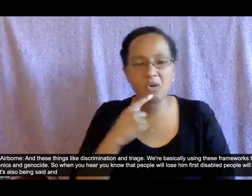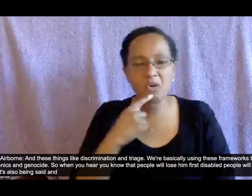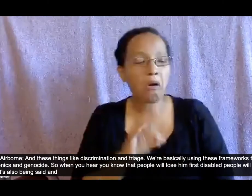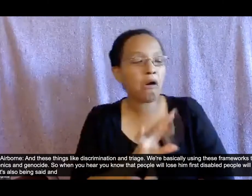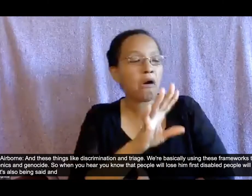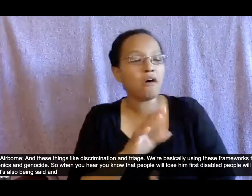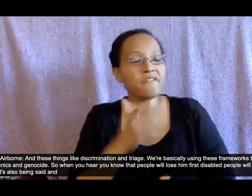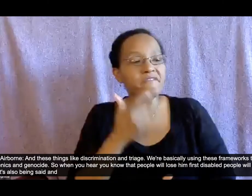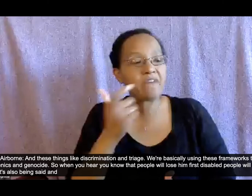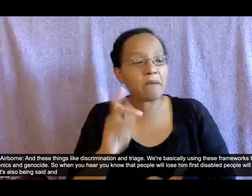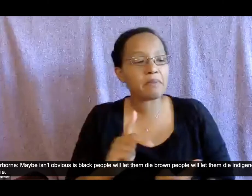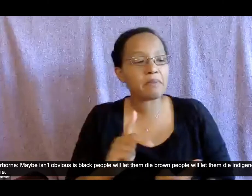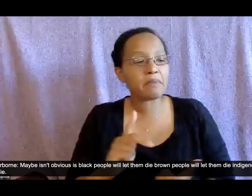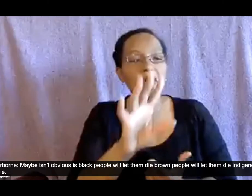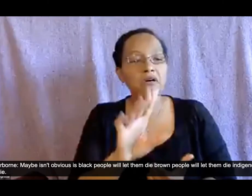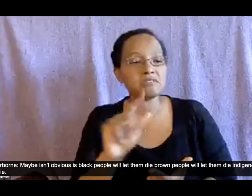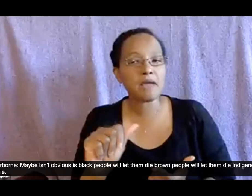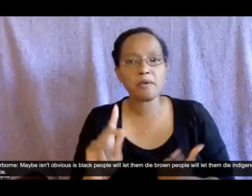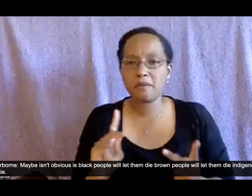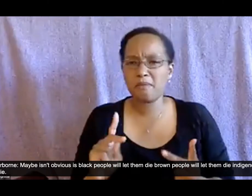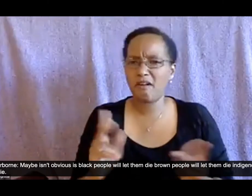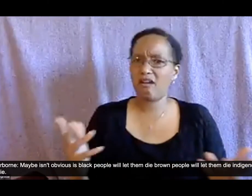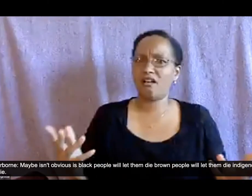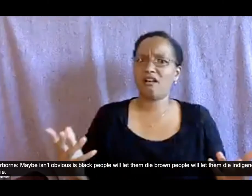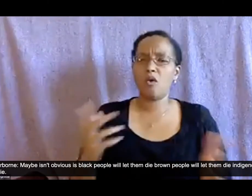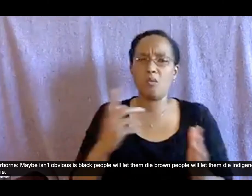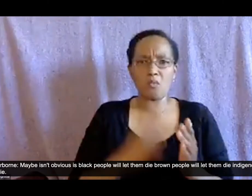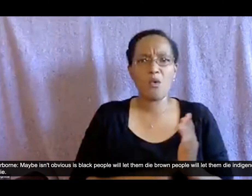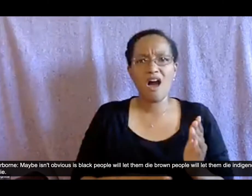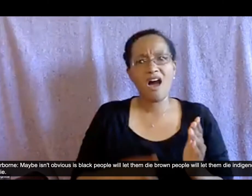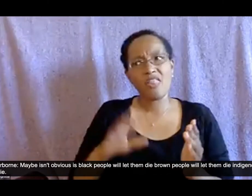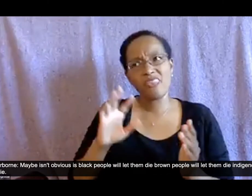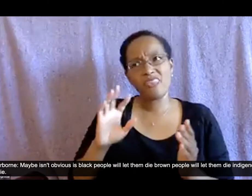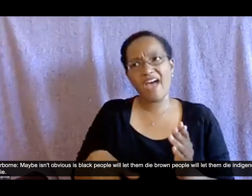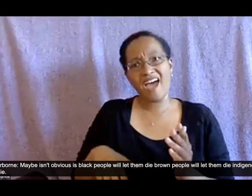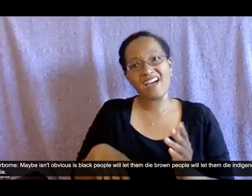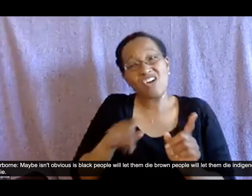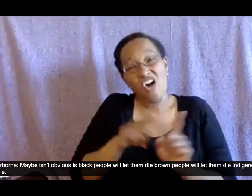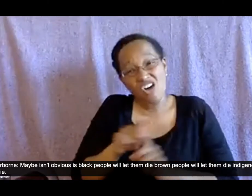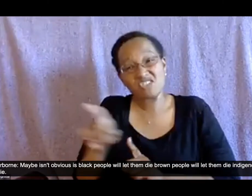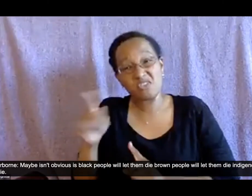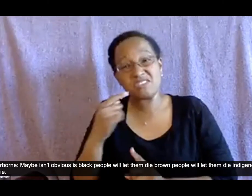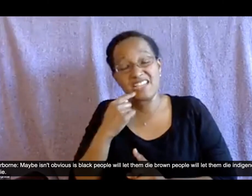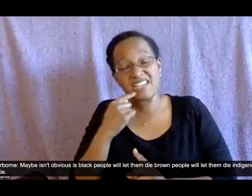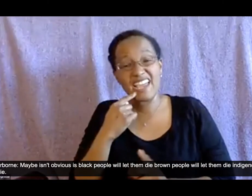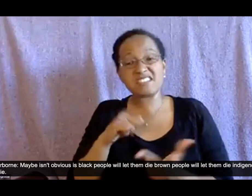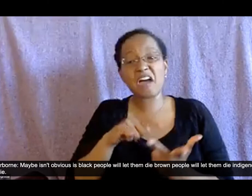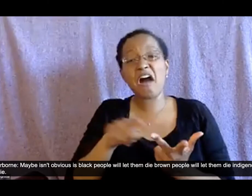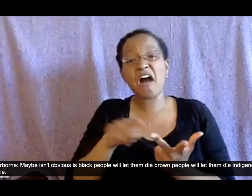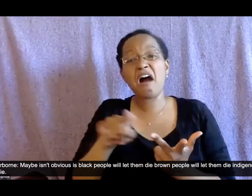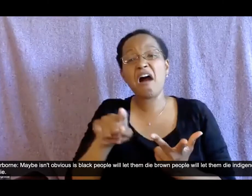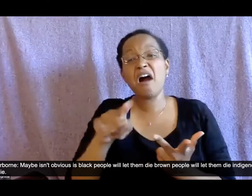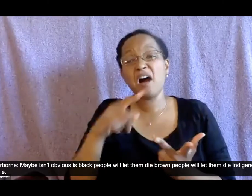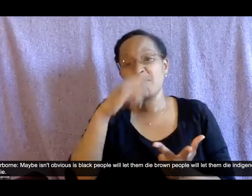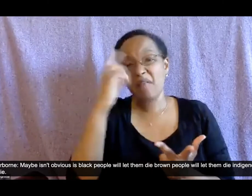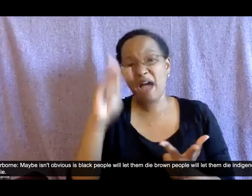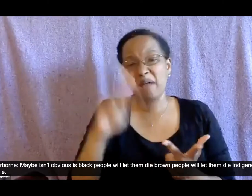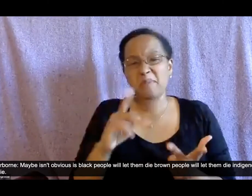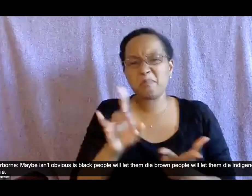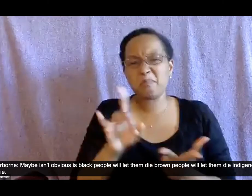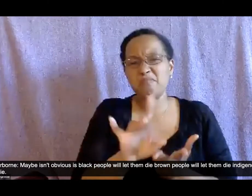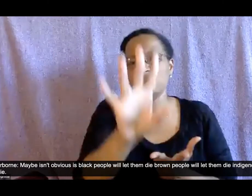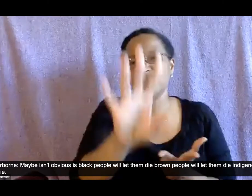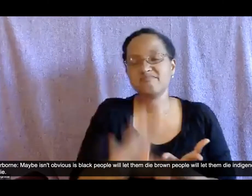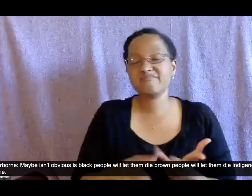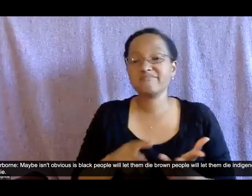said and maybe isn't obvious is black people will let them die brown people will let them die indigenous